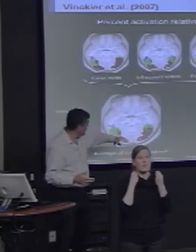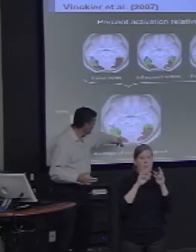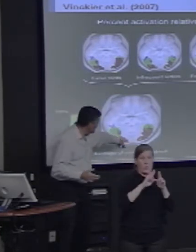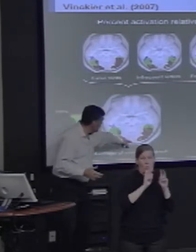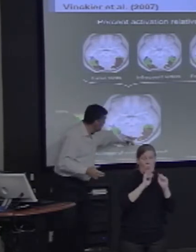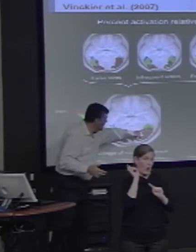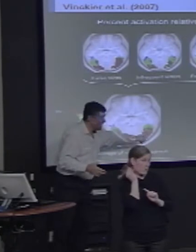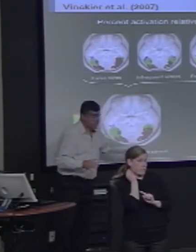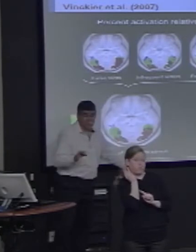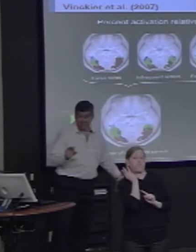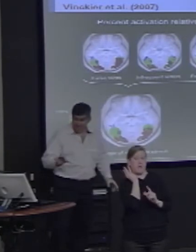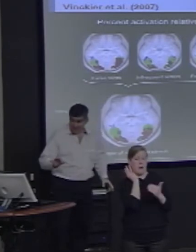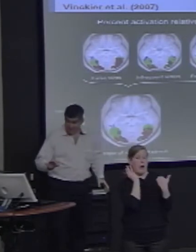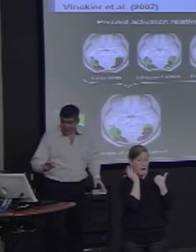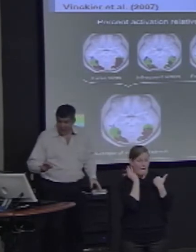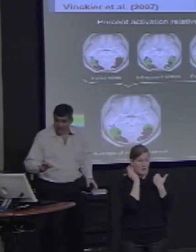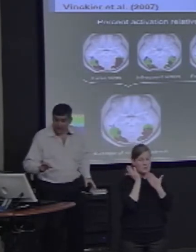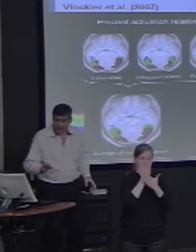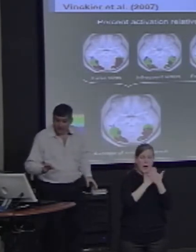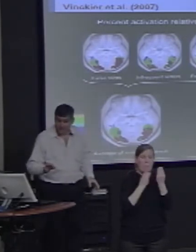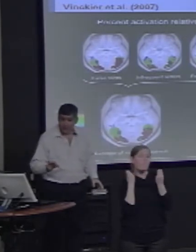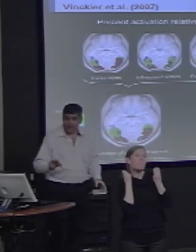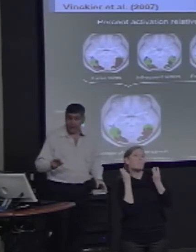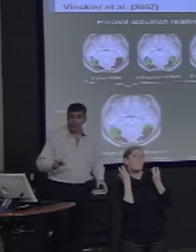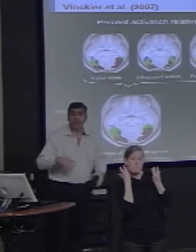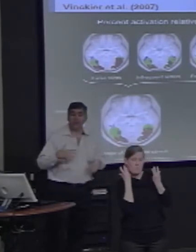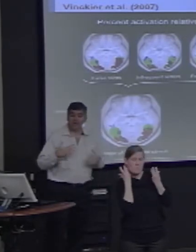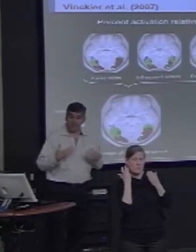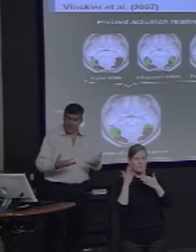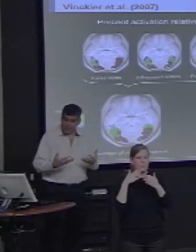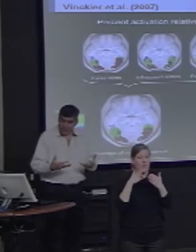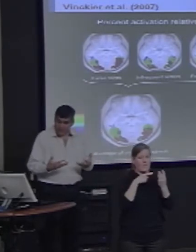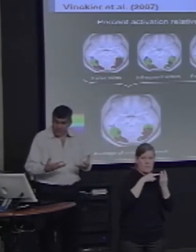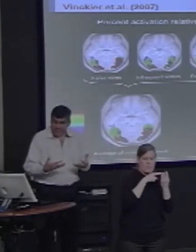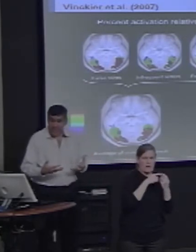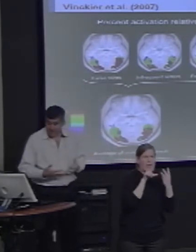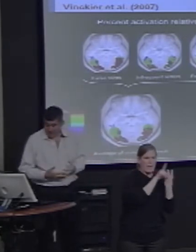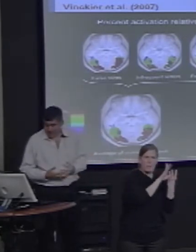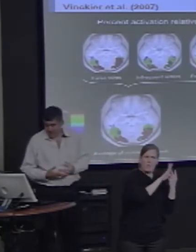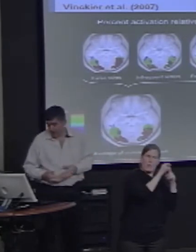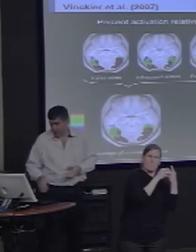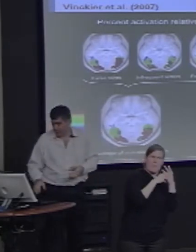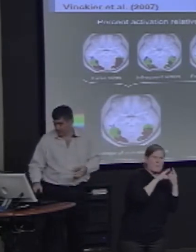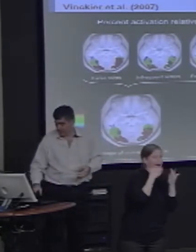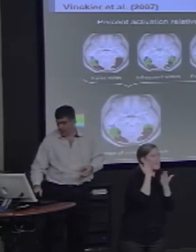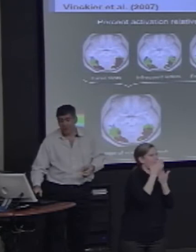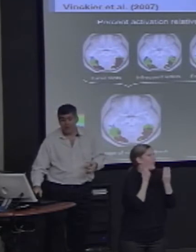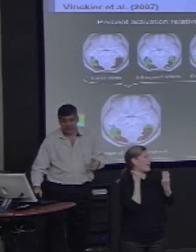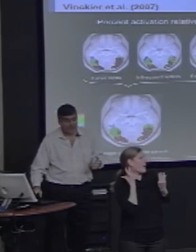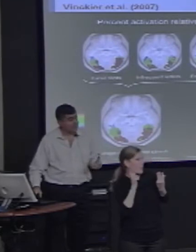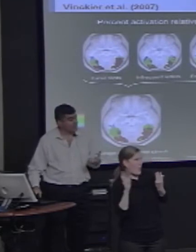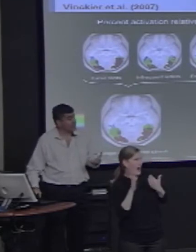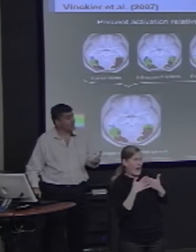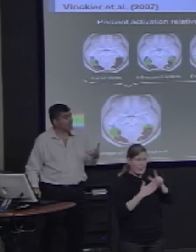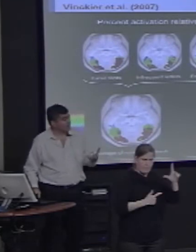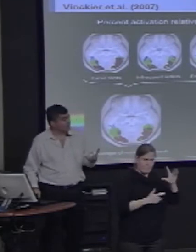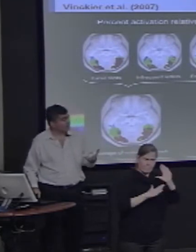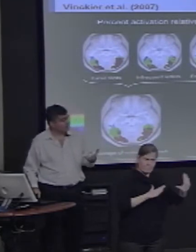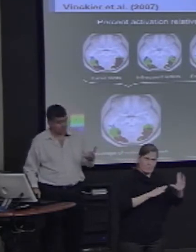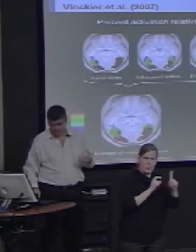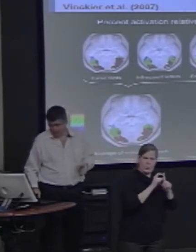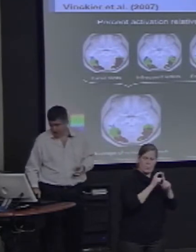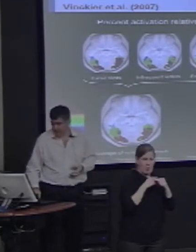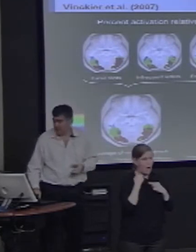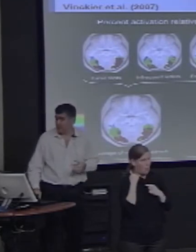hemisphere is not as selective as the left, but it is still engaged to largely the same extent,